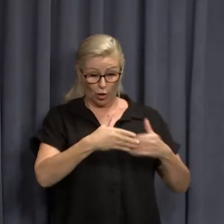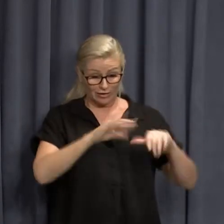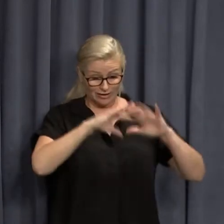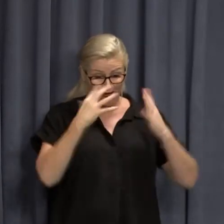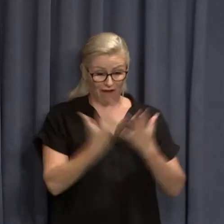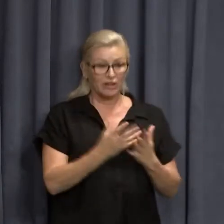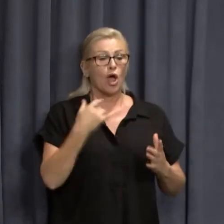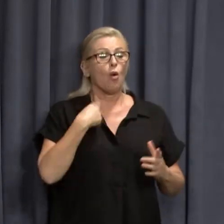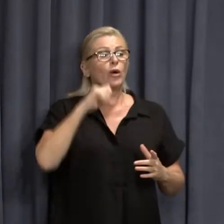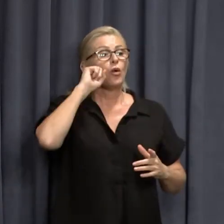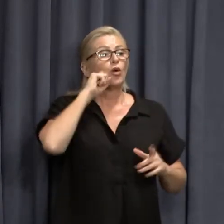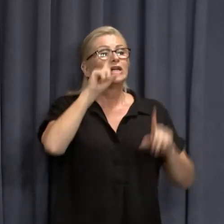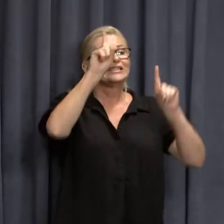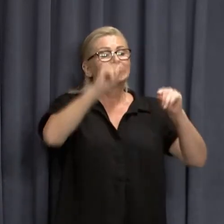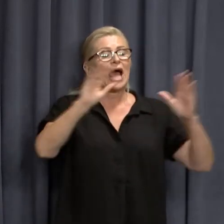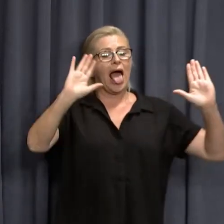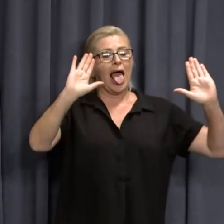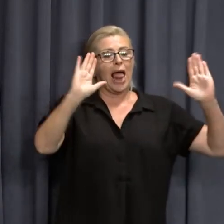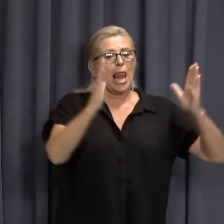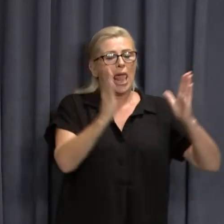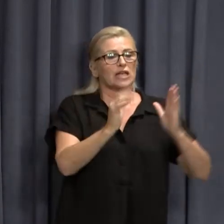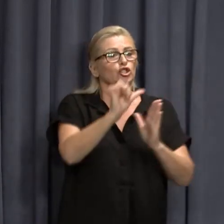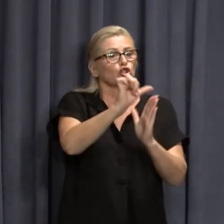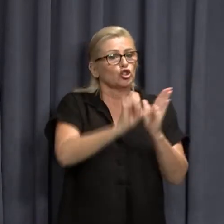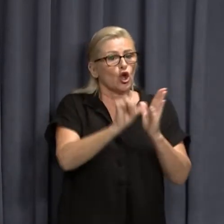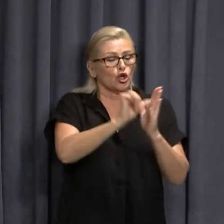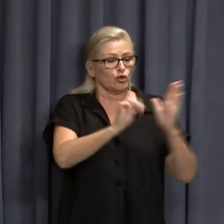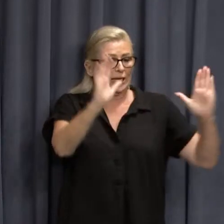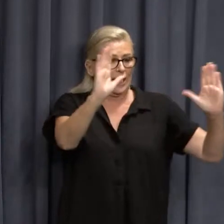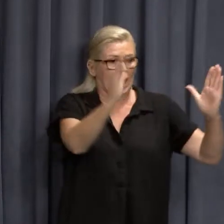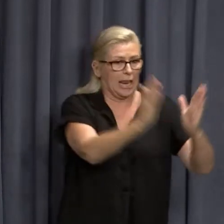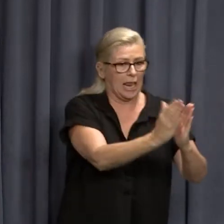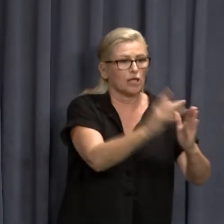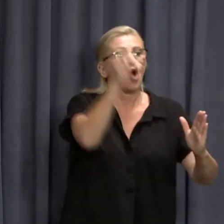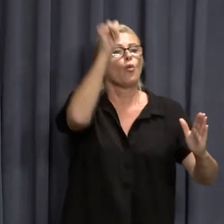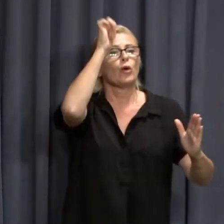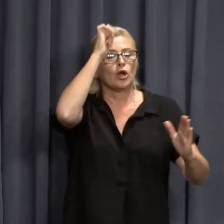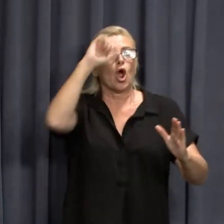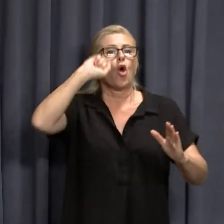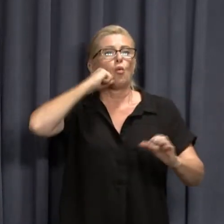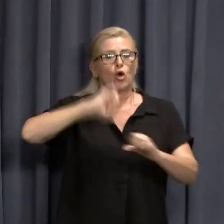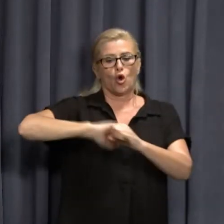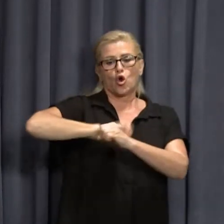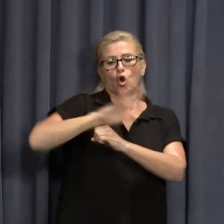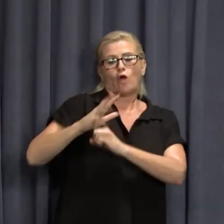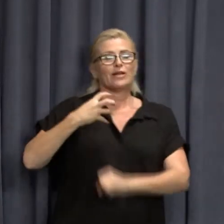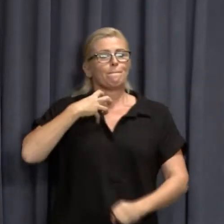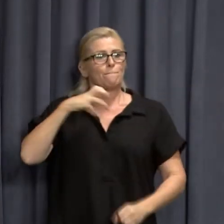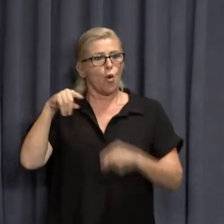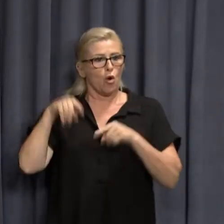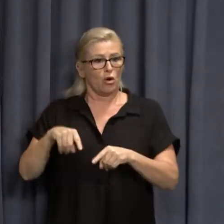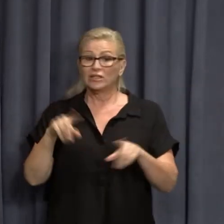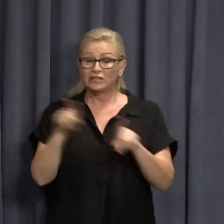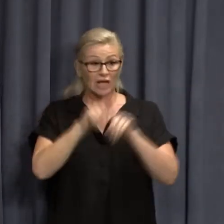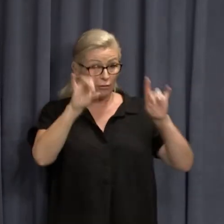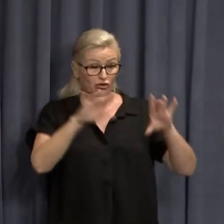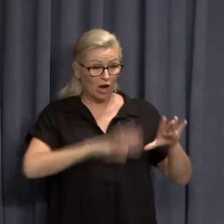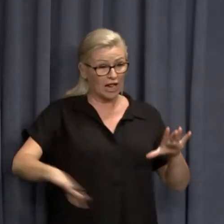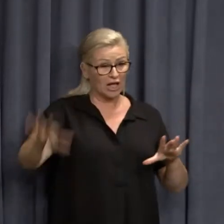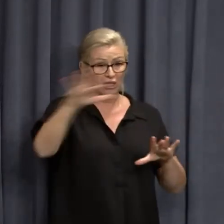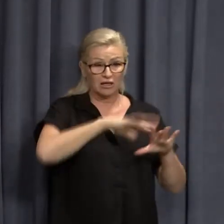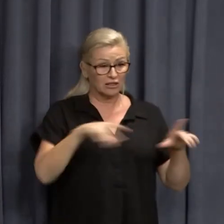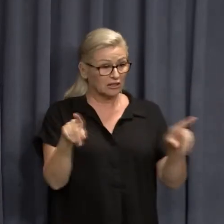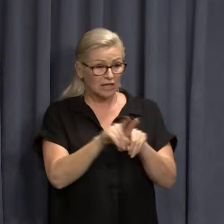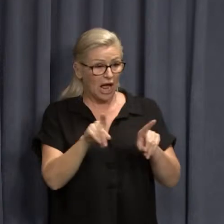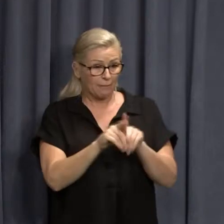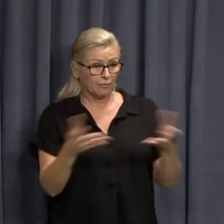time, we start to wind down elective surgery to cater for the growth in COVID cases in hospitals. And that's what every state has done. Every state is doing